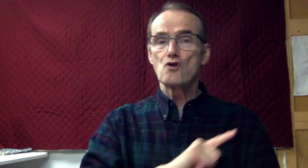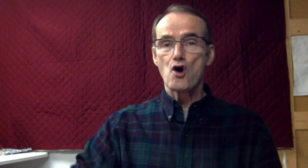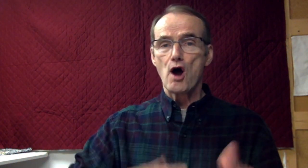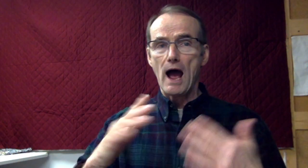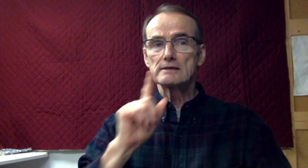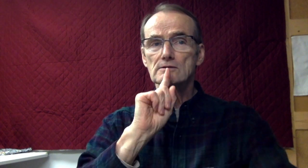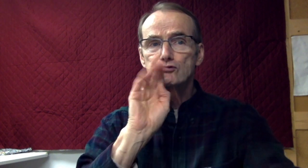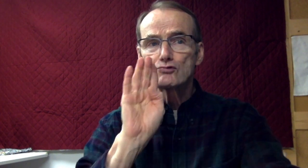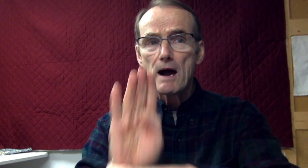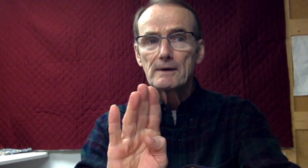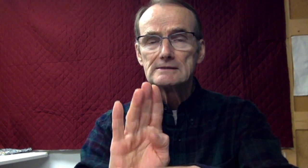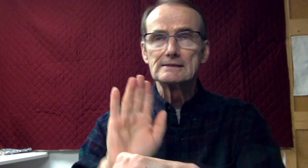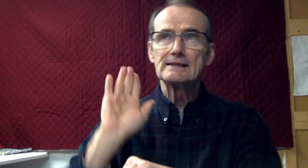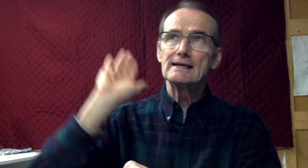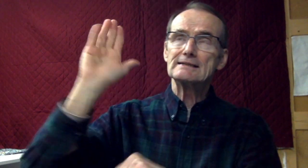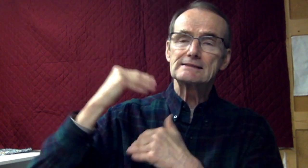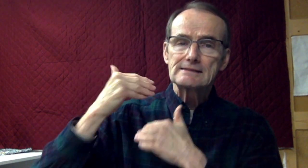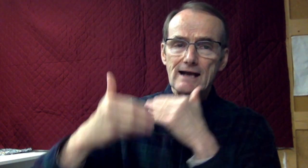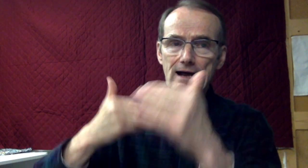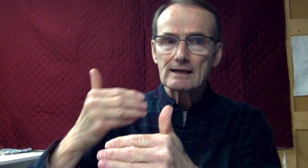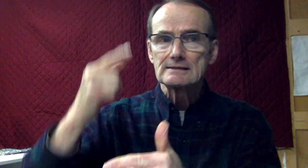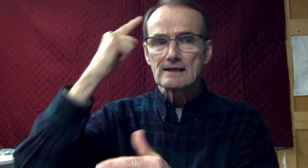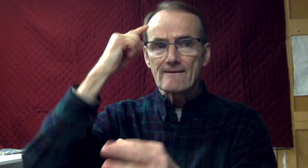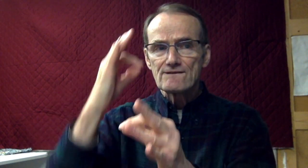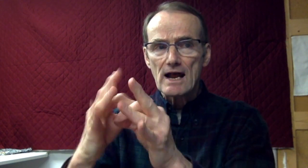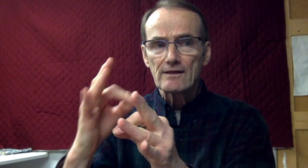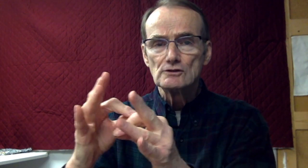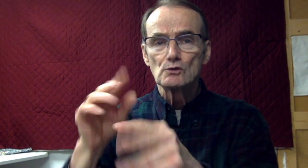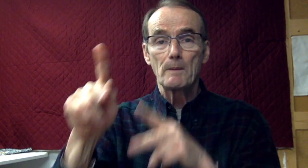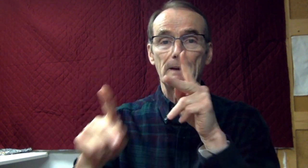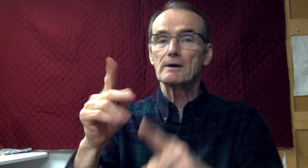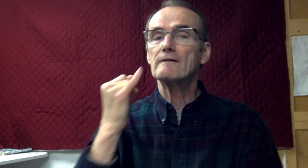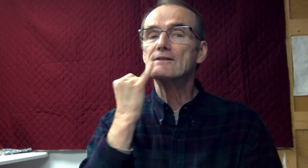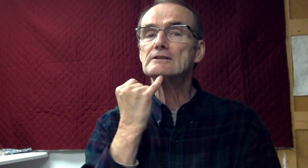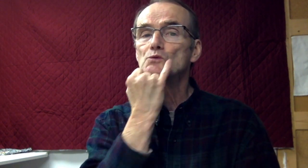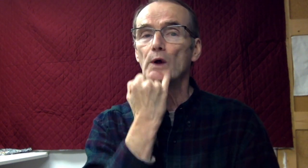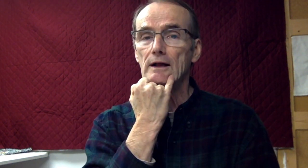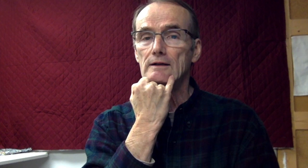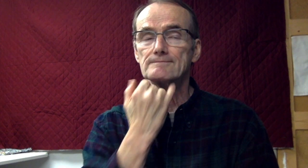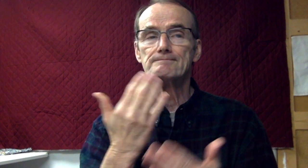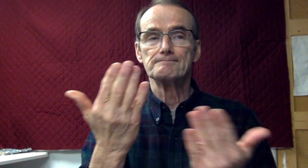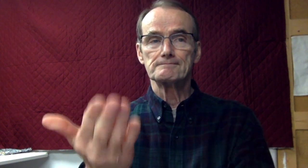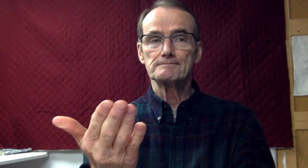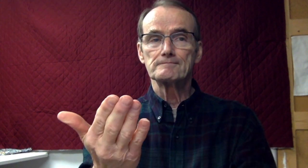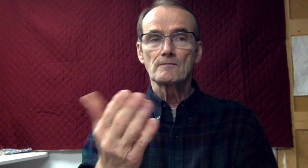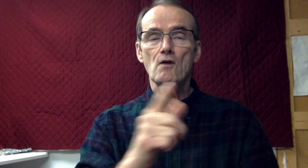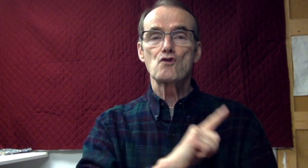justice. He has remembered His kindness and His faithfulness towards the house of Israel.